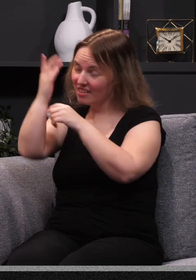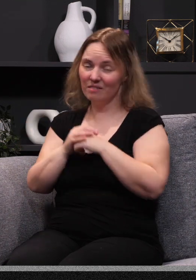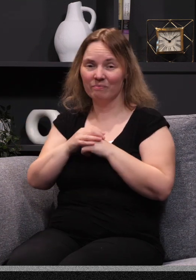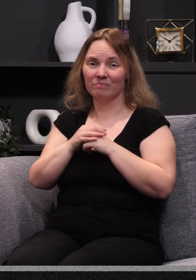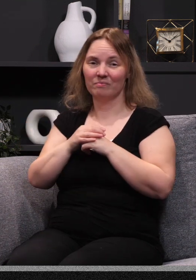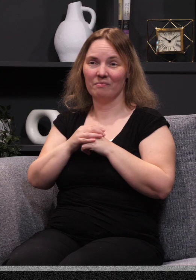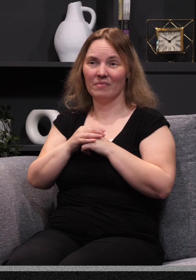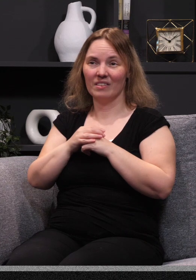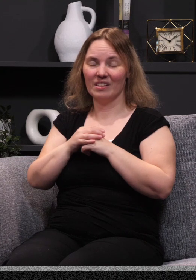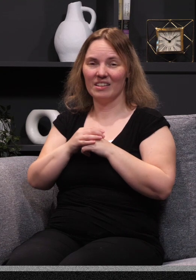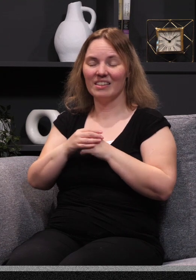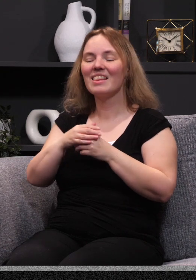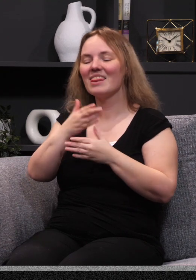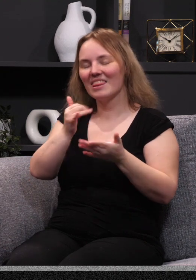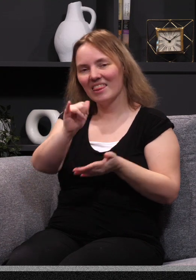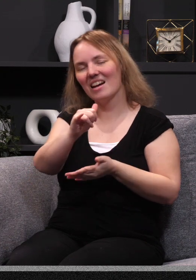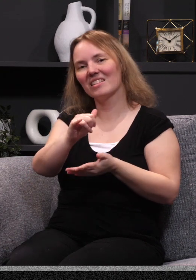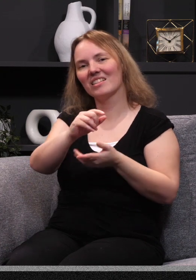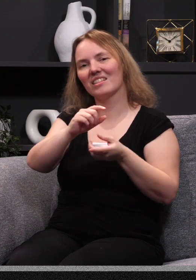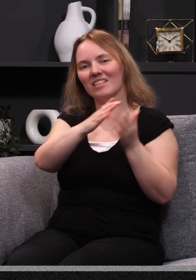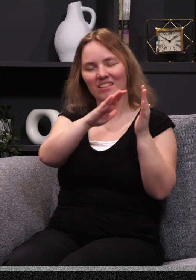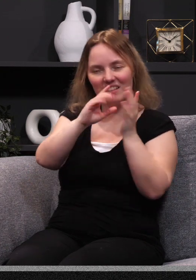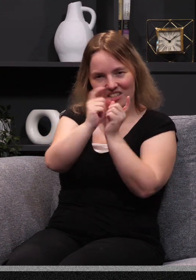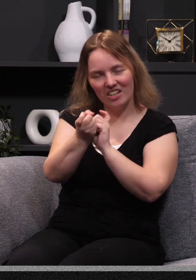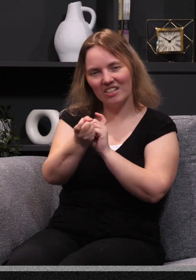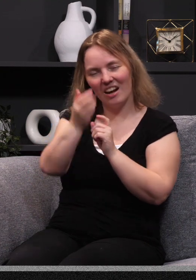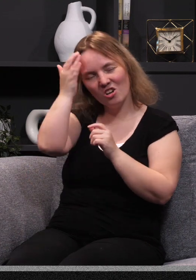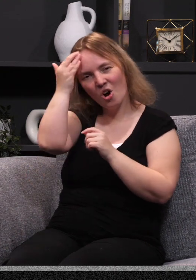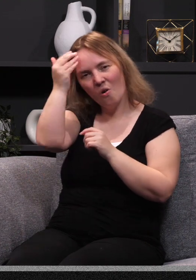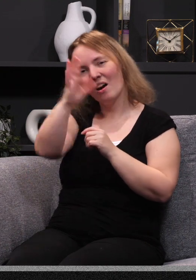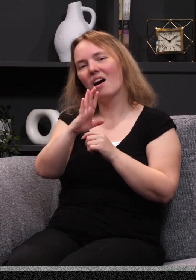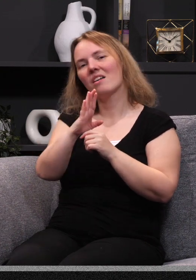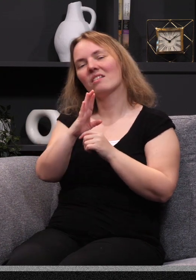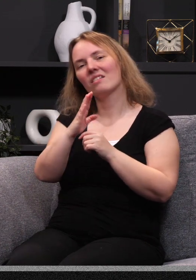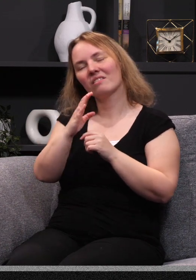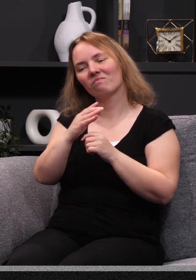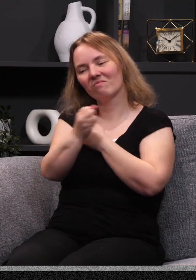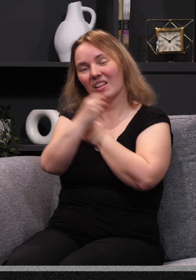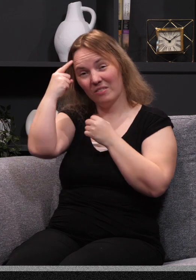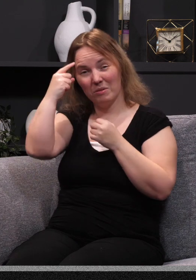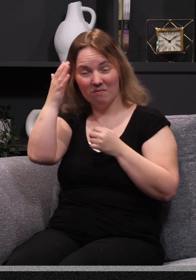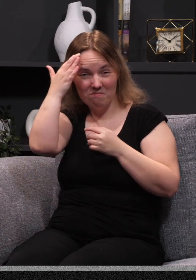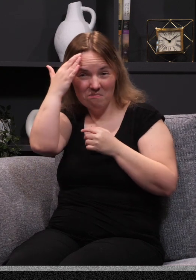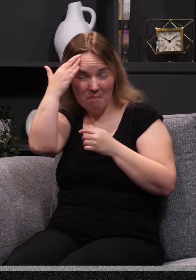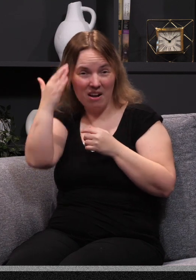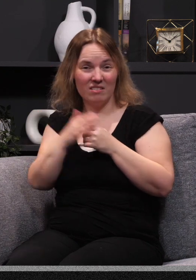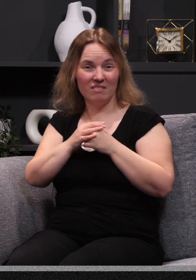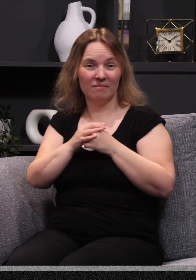our trust in him. See, that's the shift. I can know God loves me academically, cerebrally. can say,